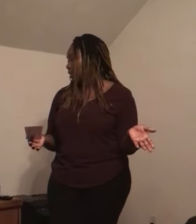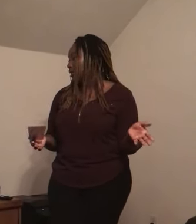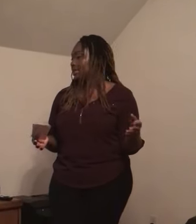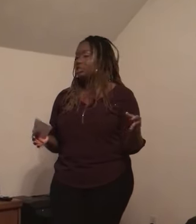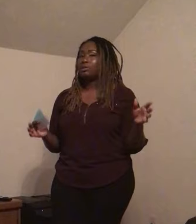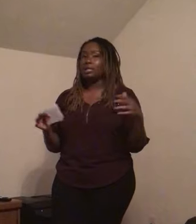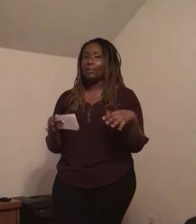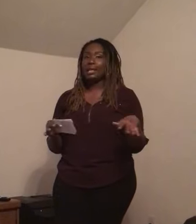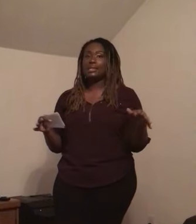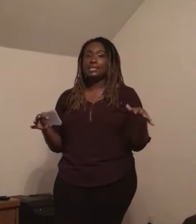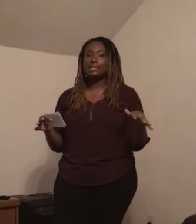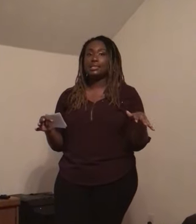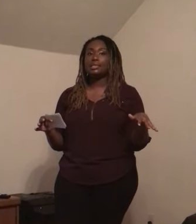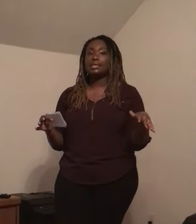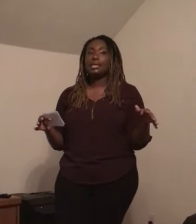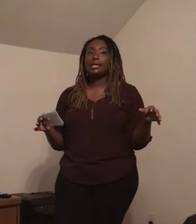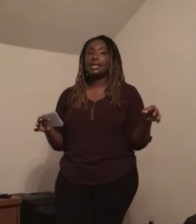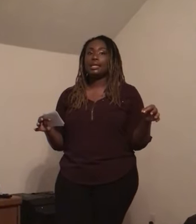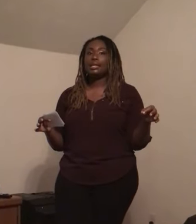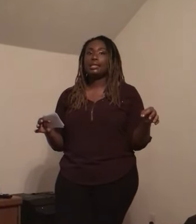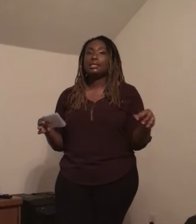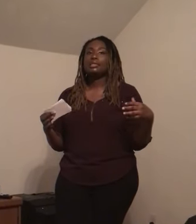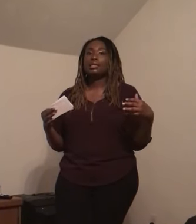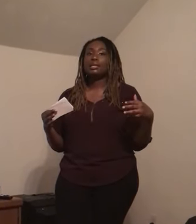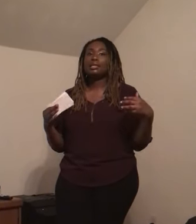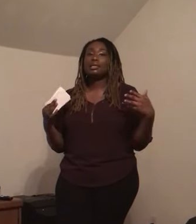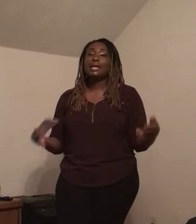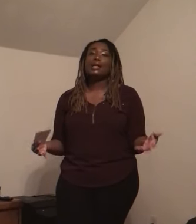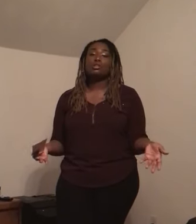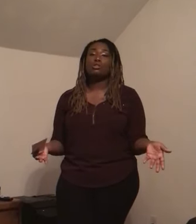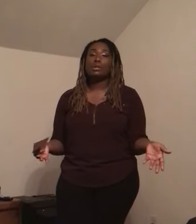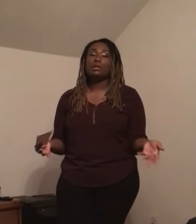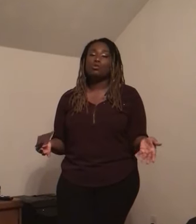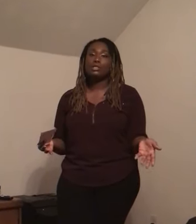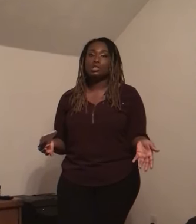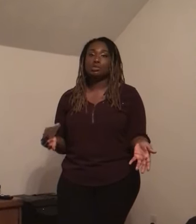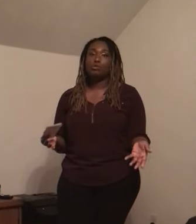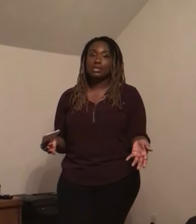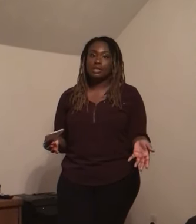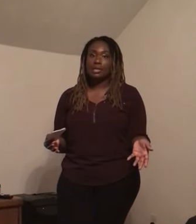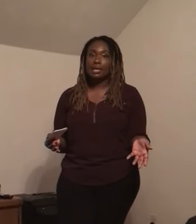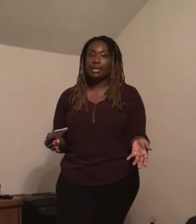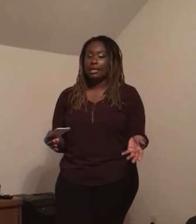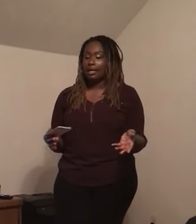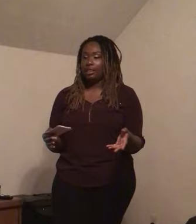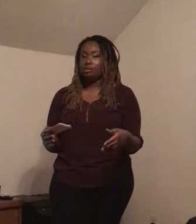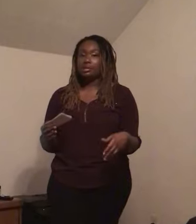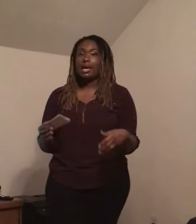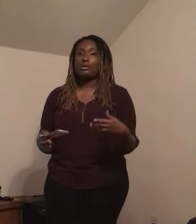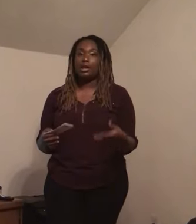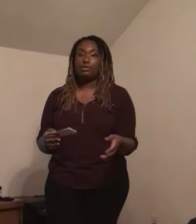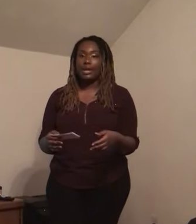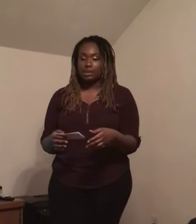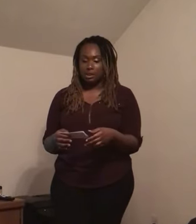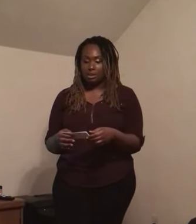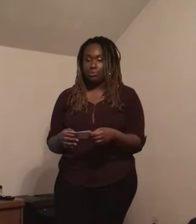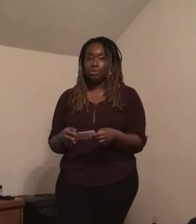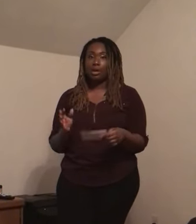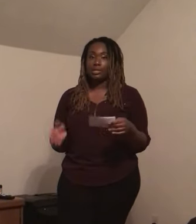and to eliminate that distance, and the not knowing of what to do or what to say, and those kind of interactions between the